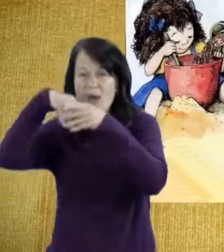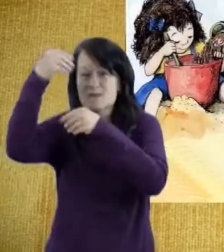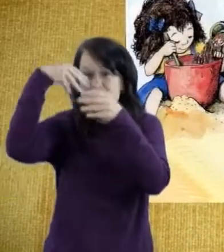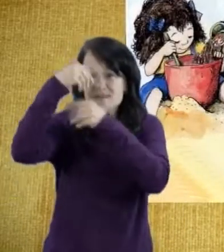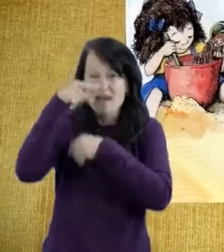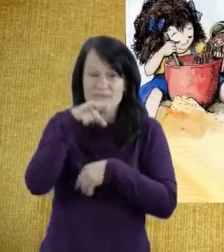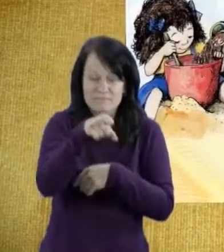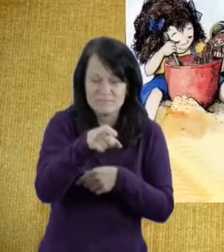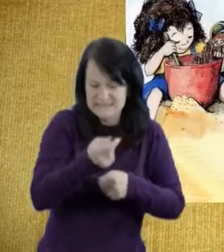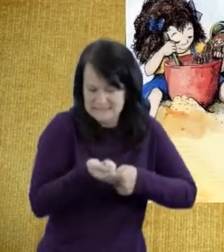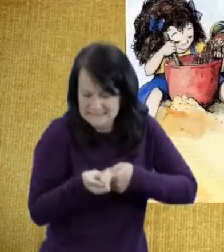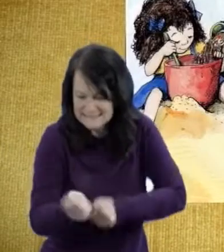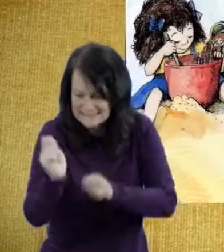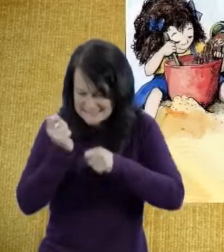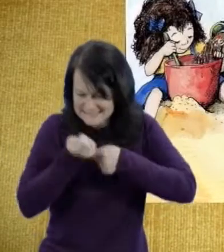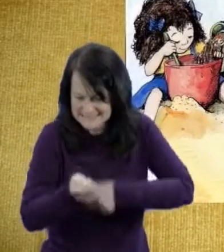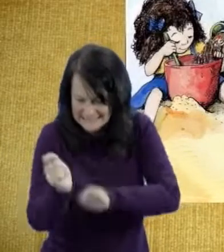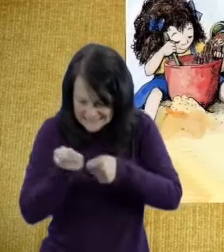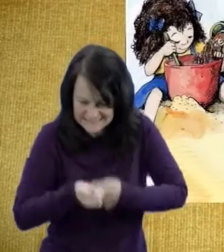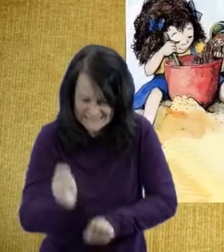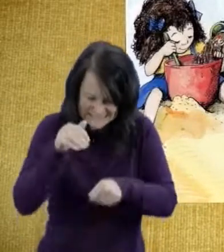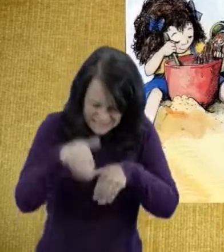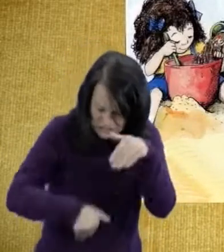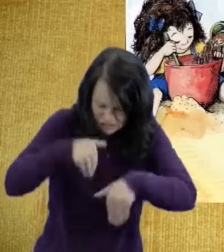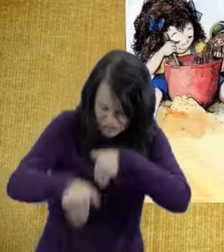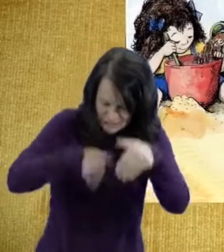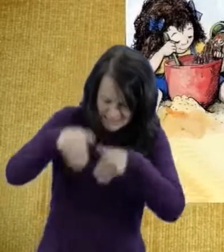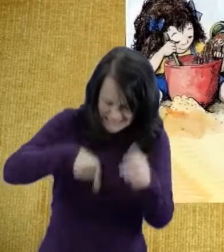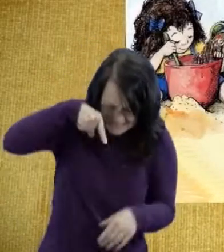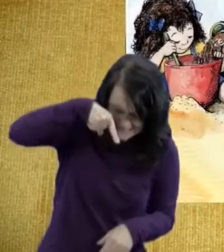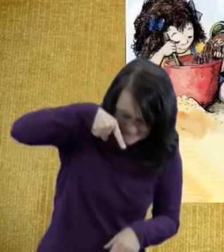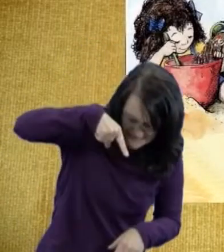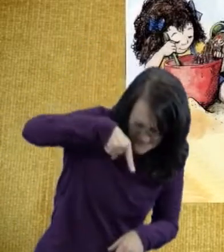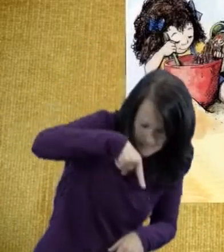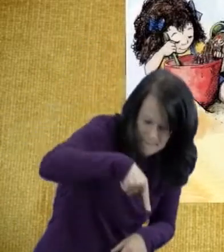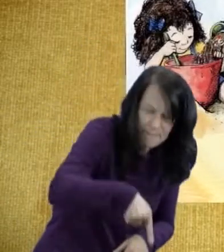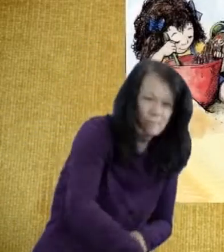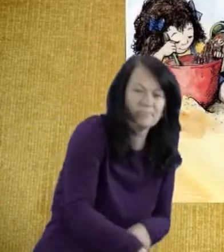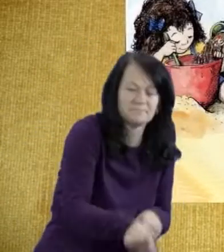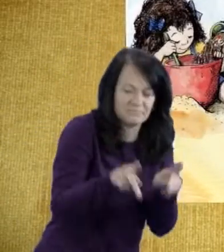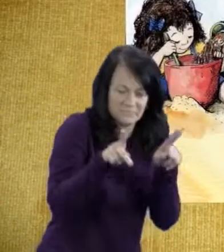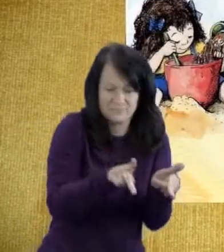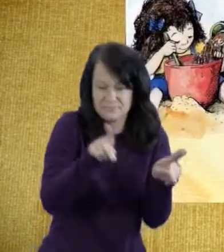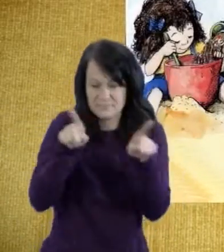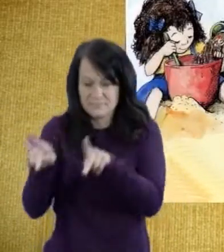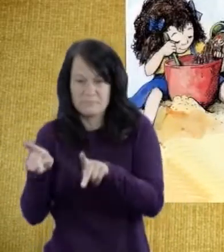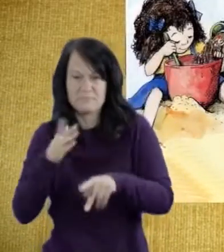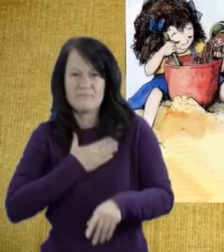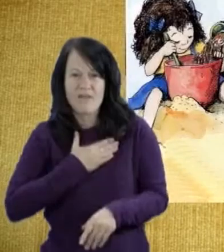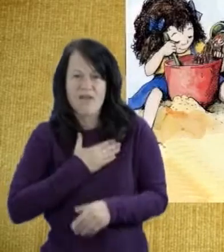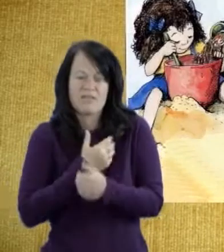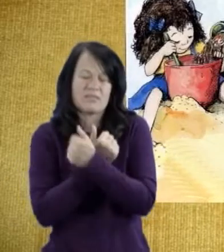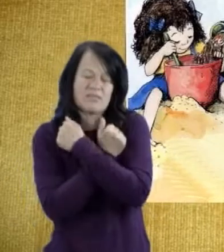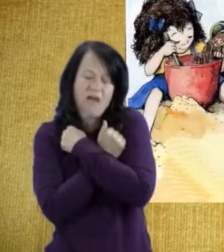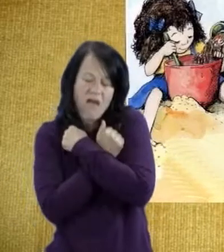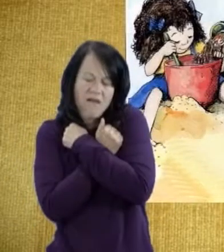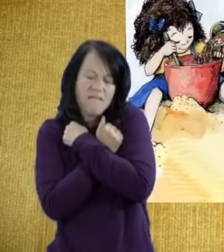When you play outside, you dig down, down, down As deep as my love I'll always come back